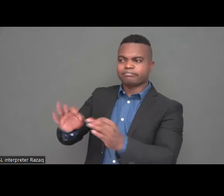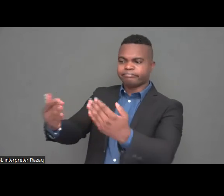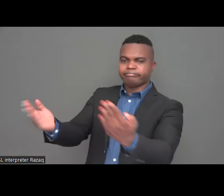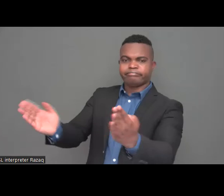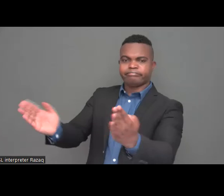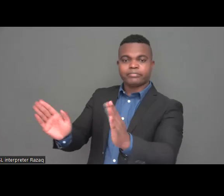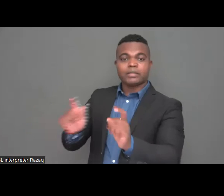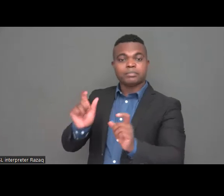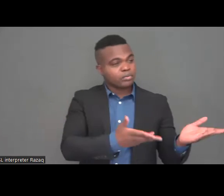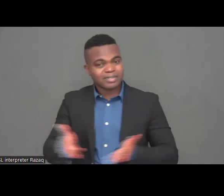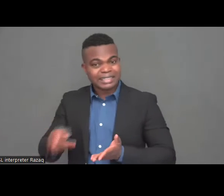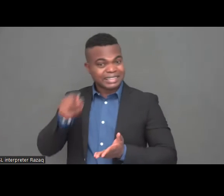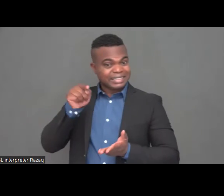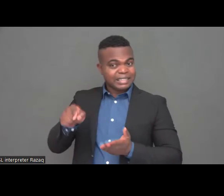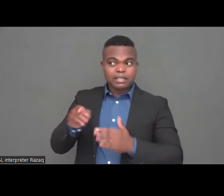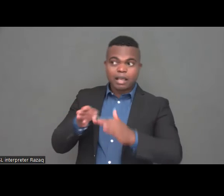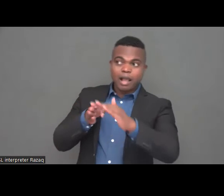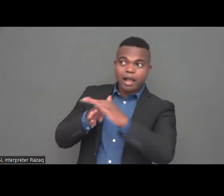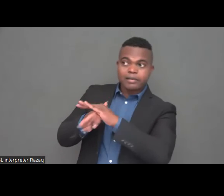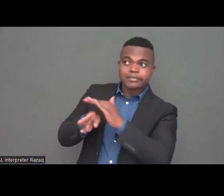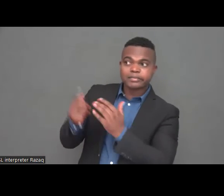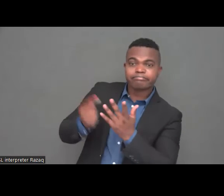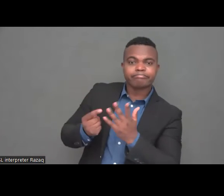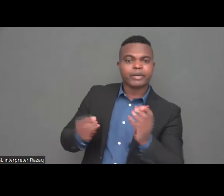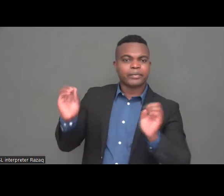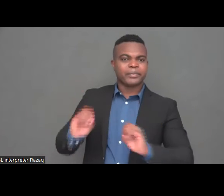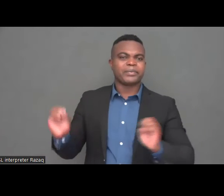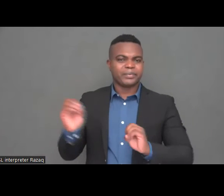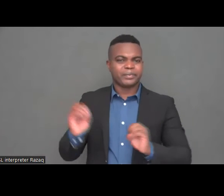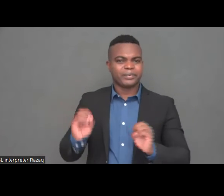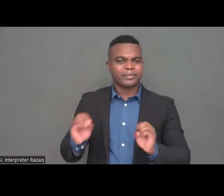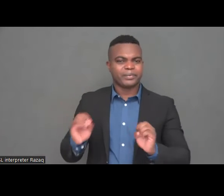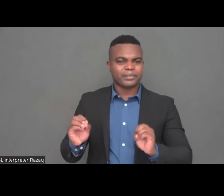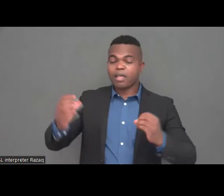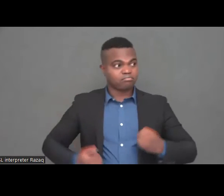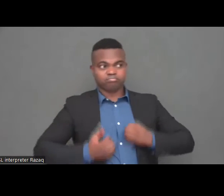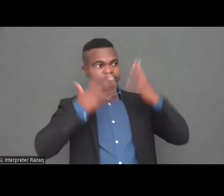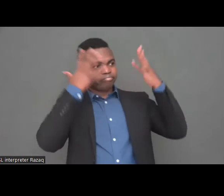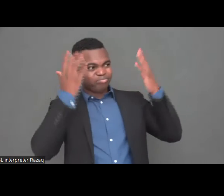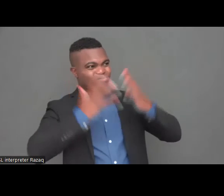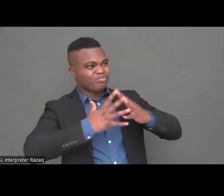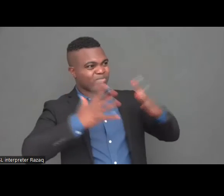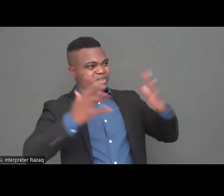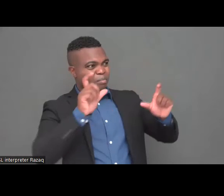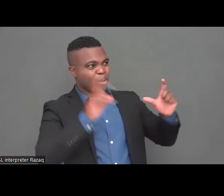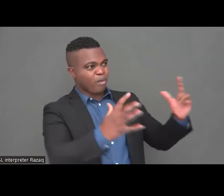least possibility to access are the most to be forgotten.